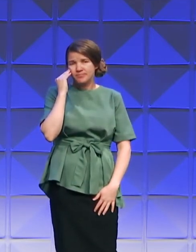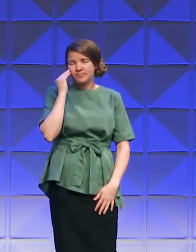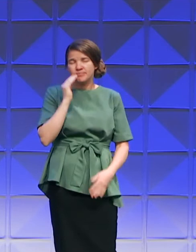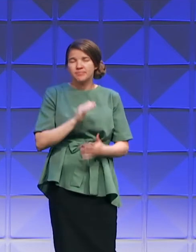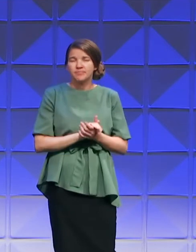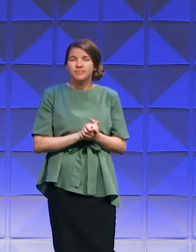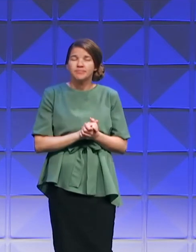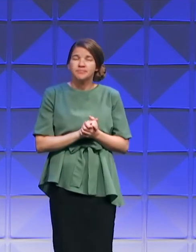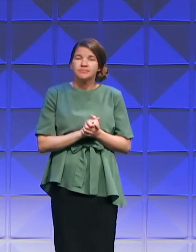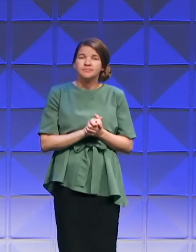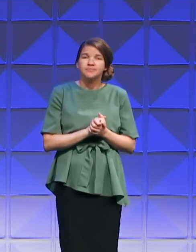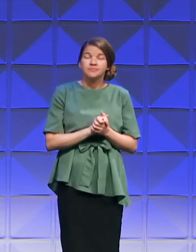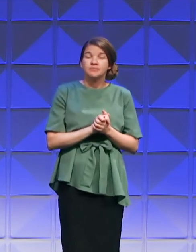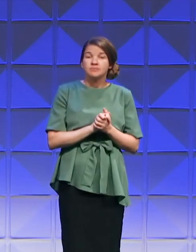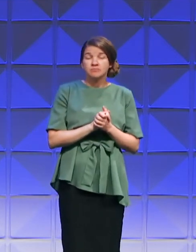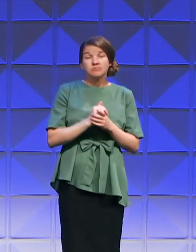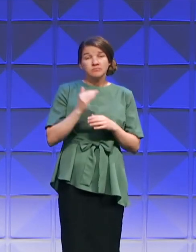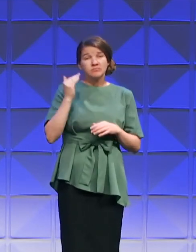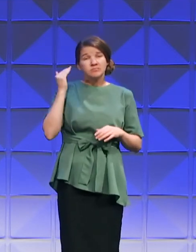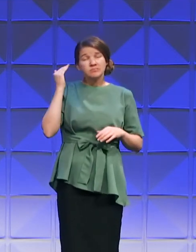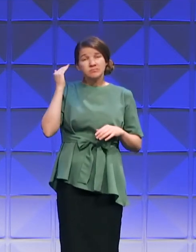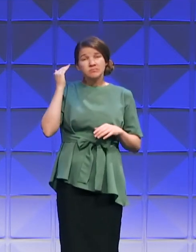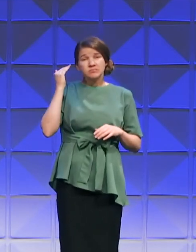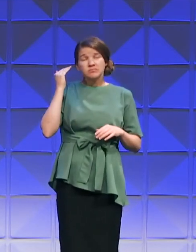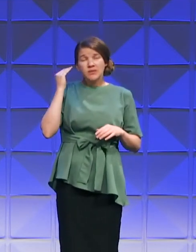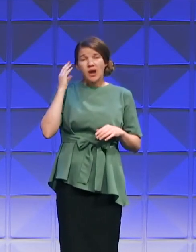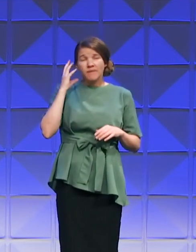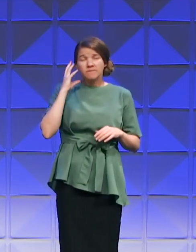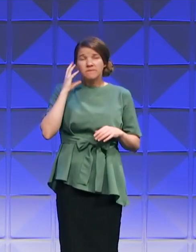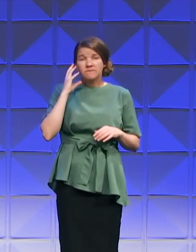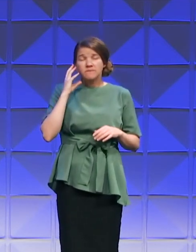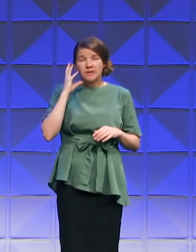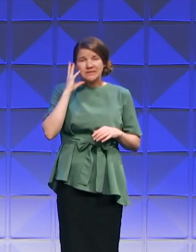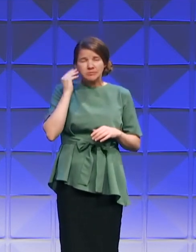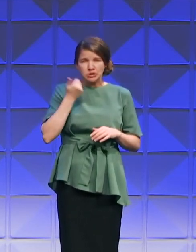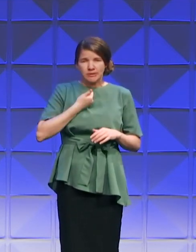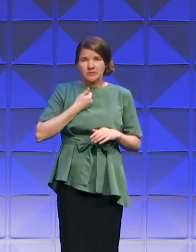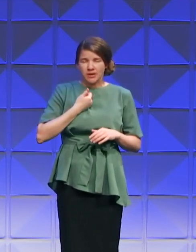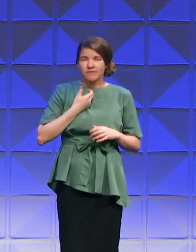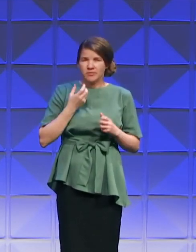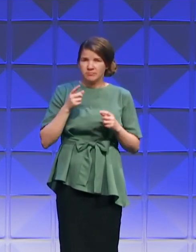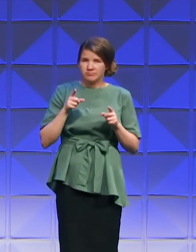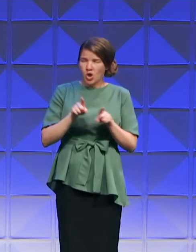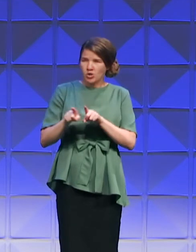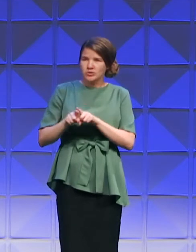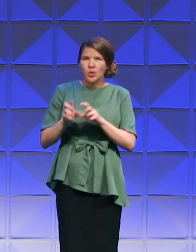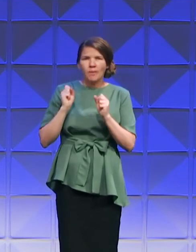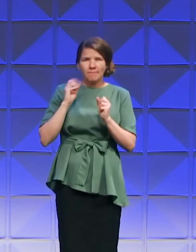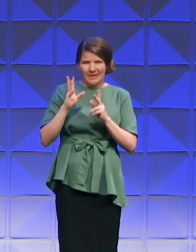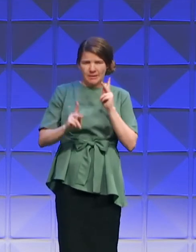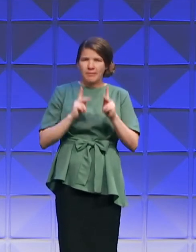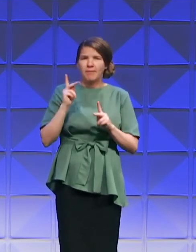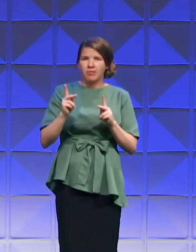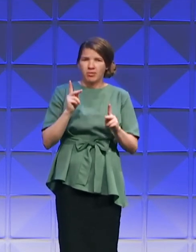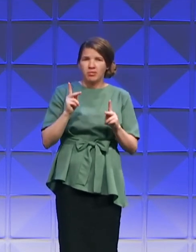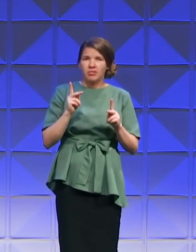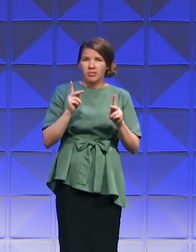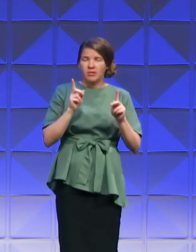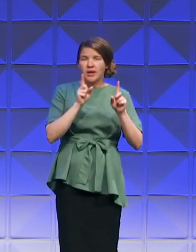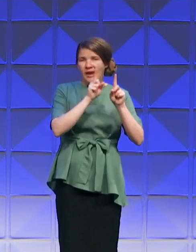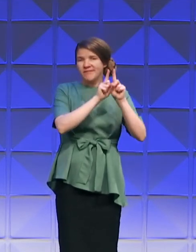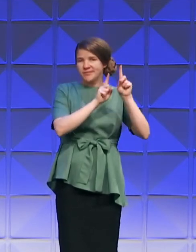I know what it's like and I've talked to many people who have taken the journey away from God.